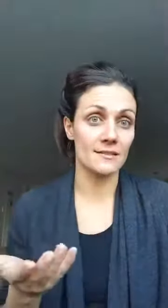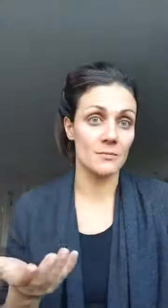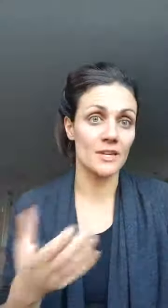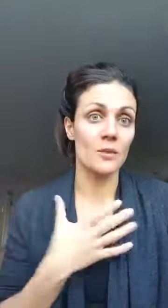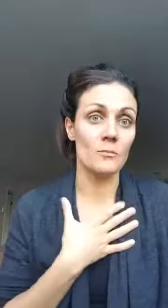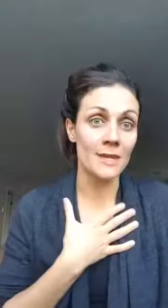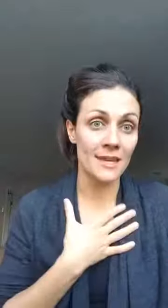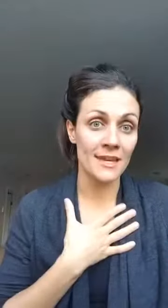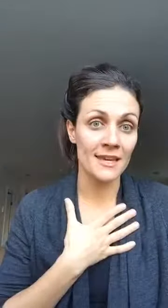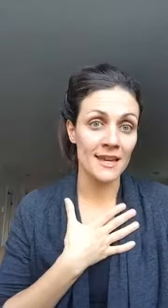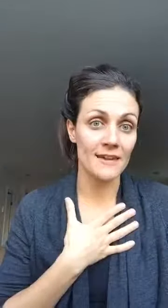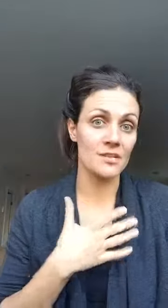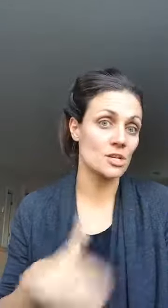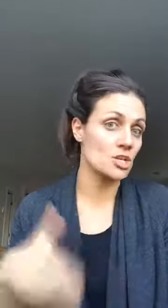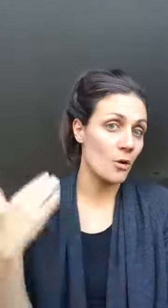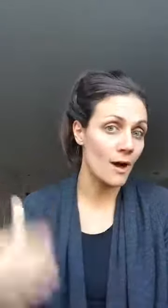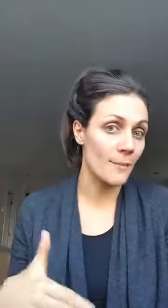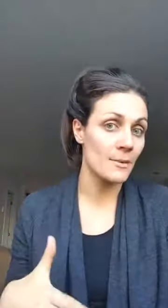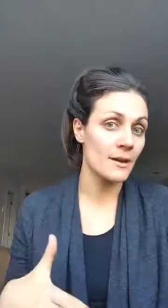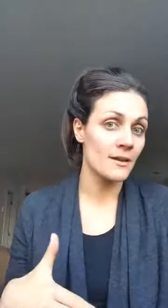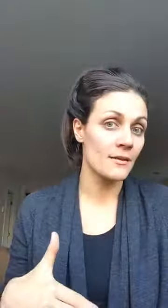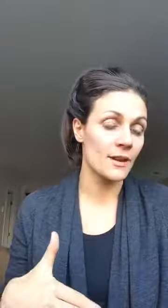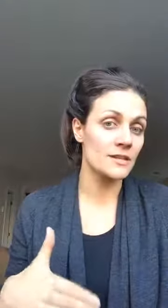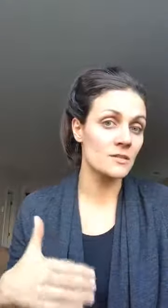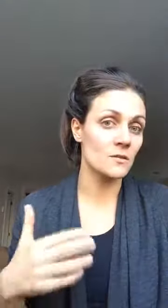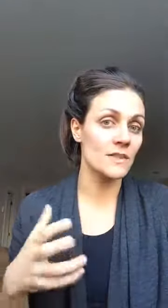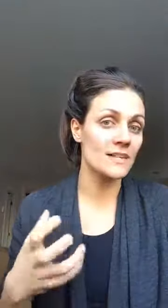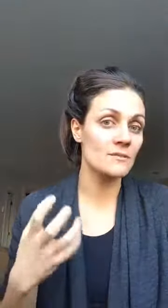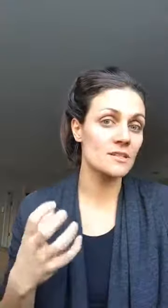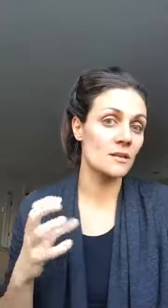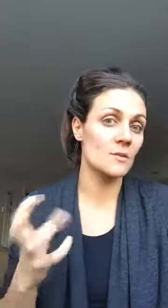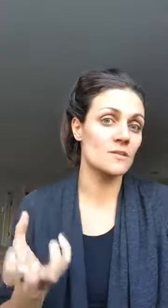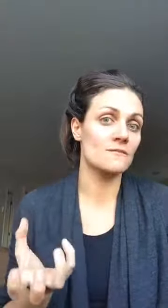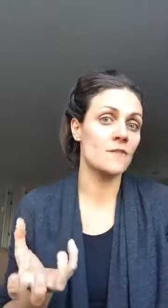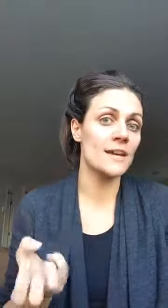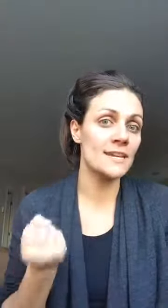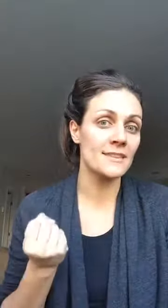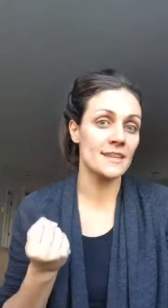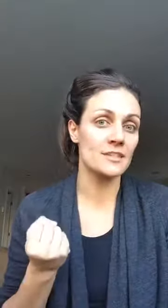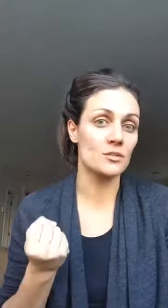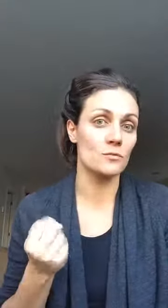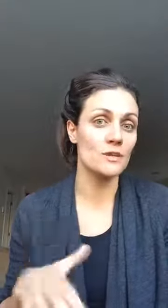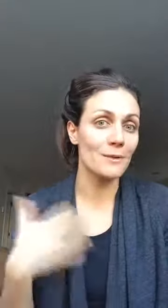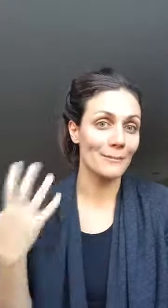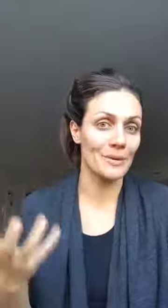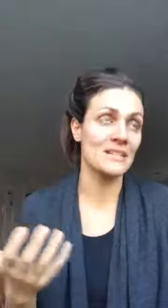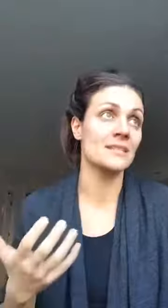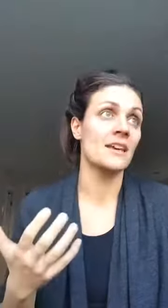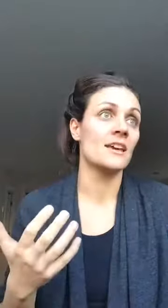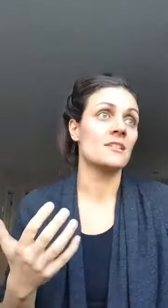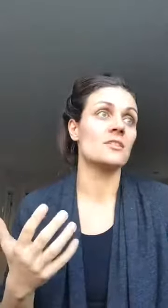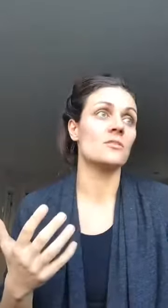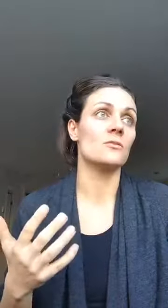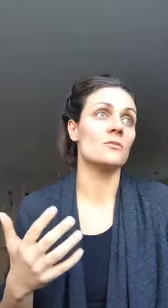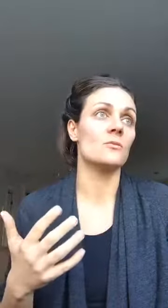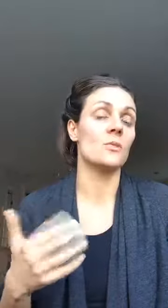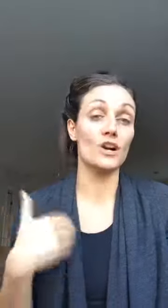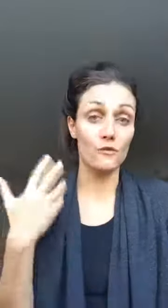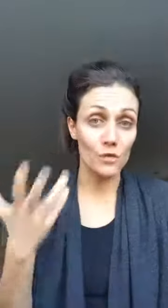without me having to show up right so that's what it's all about is finding things to repurpose to work for